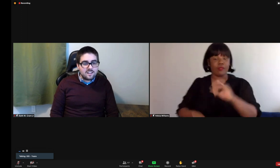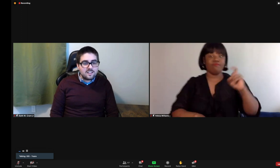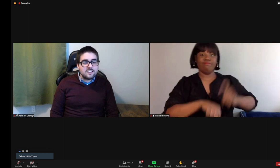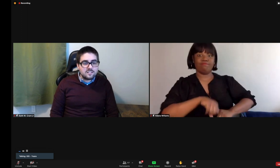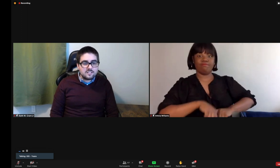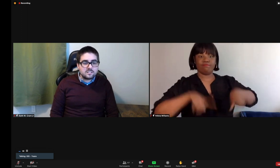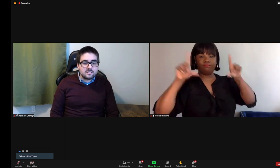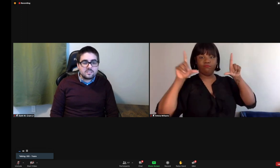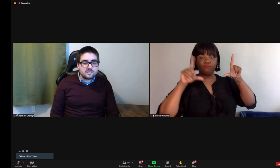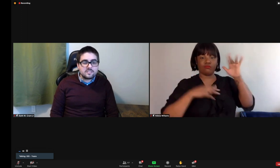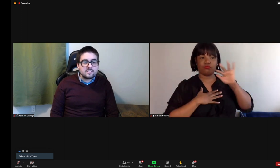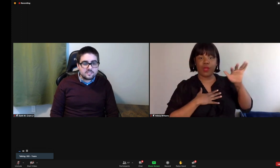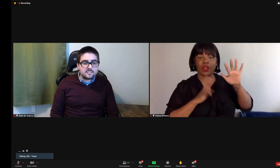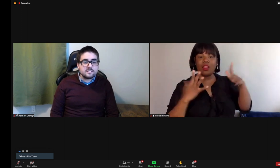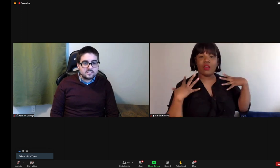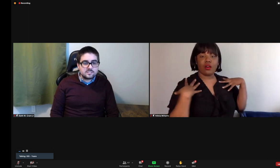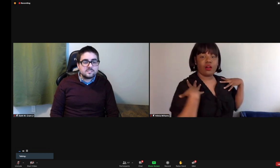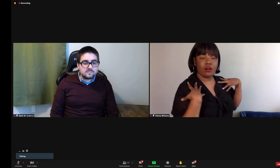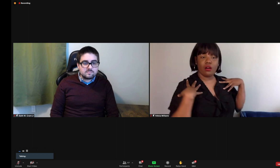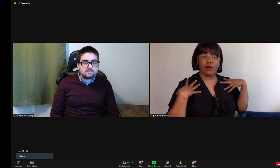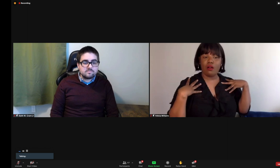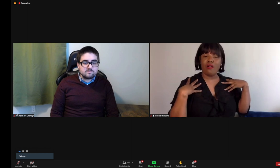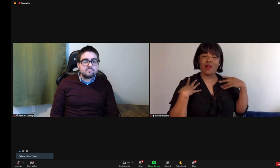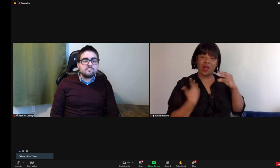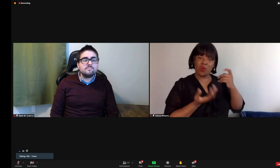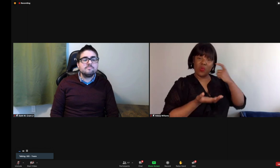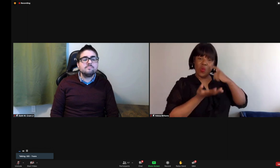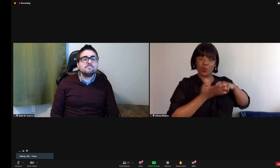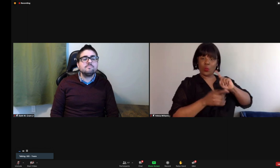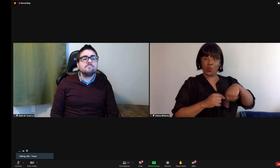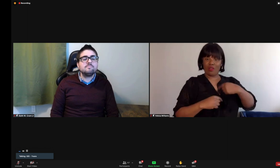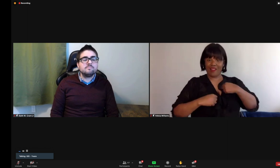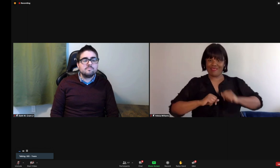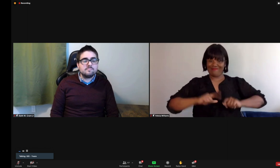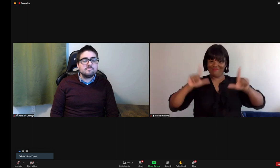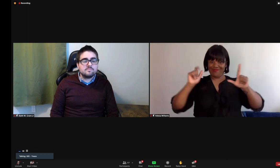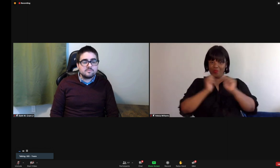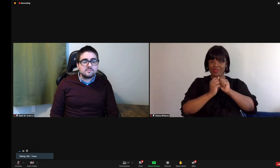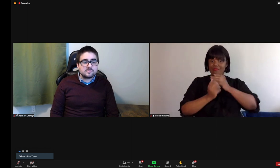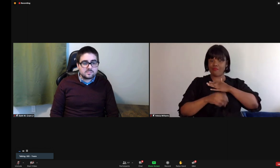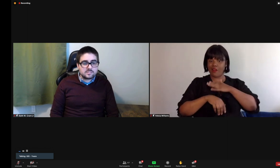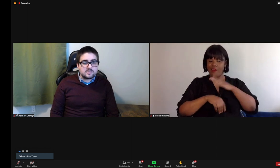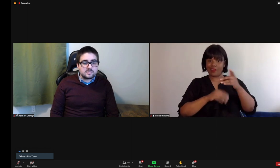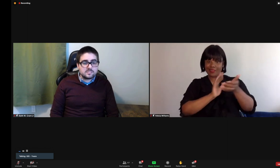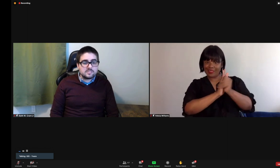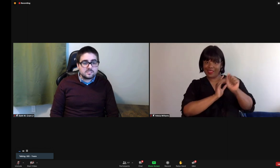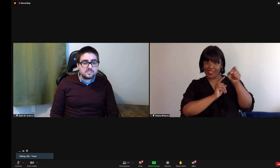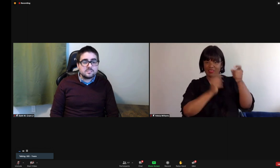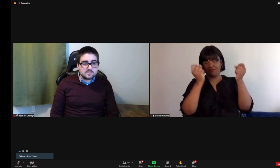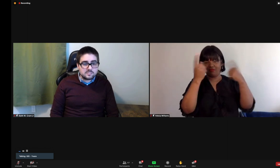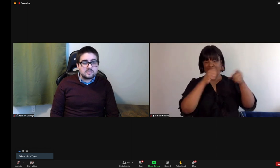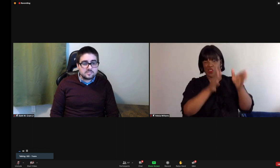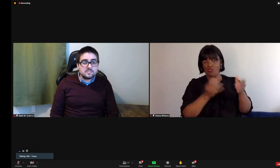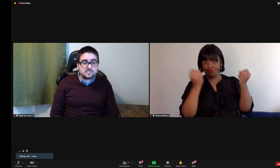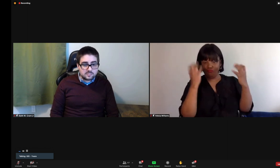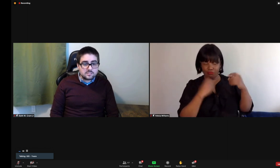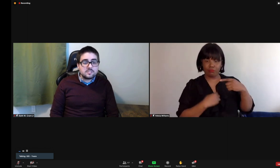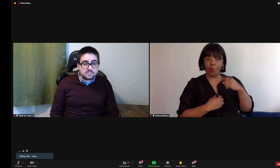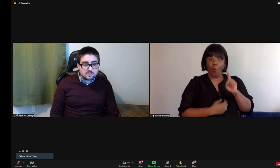to make slight adjustments. Sometimes I have to turn my shoulders a certain way to lean towards the camera to be easier seen. So there's a lot